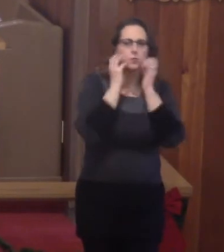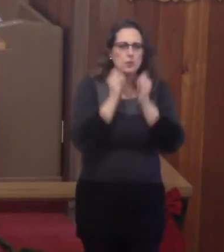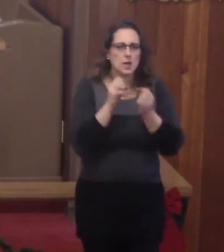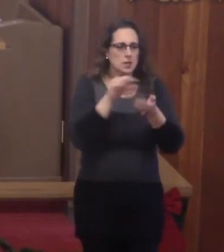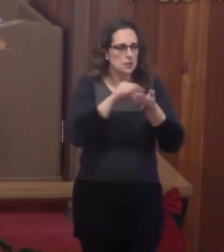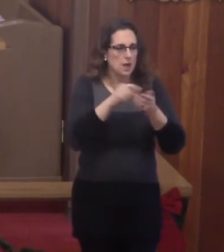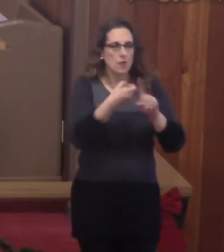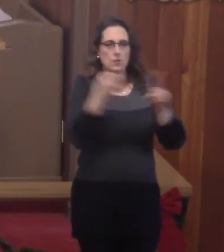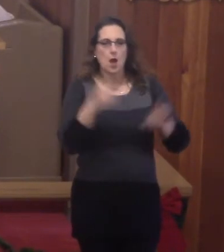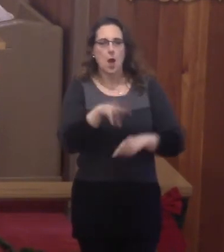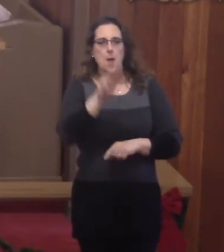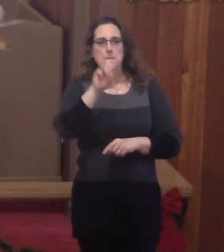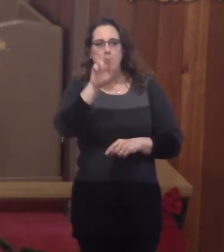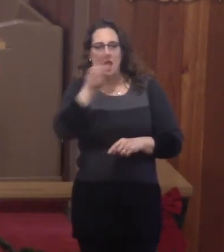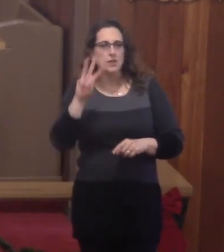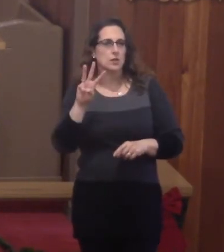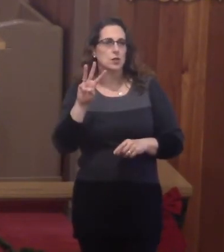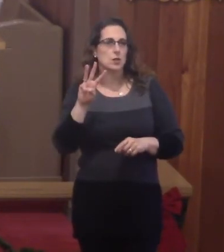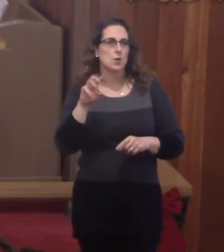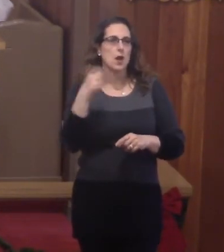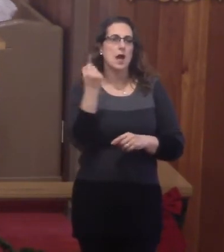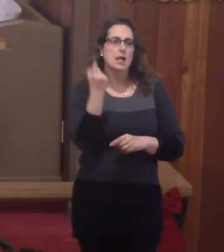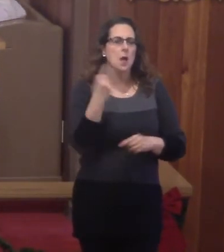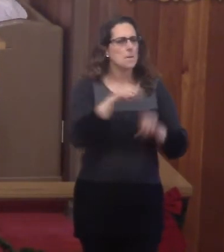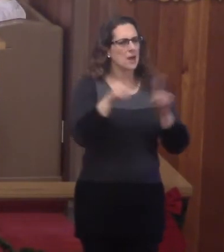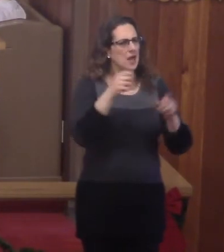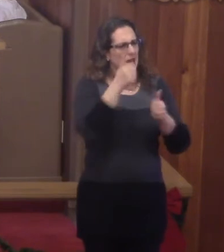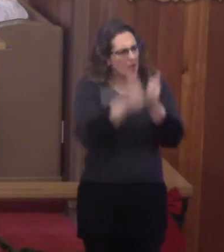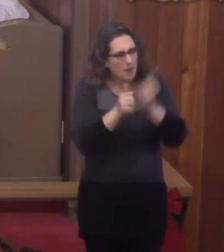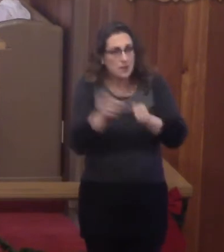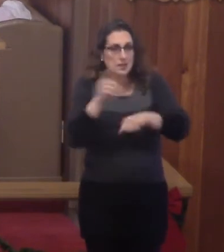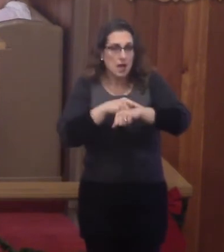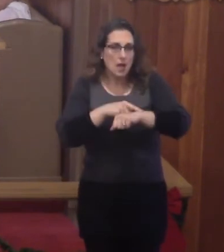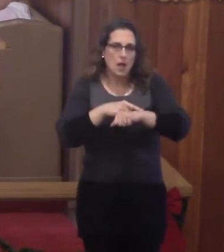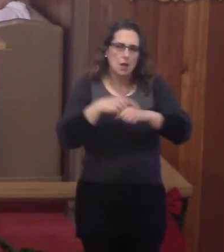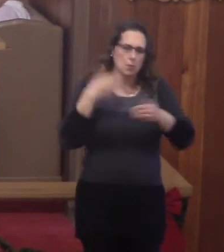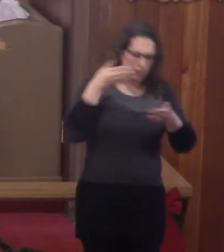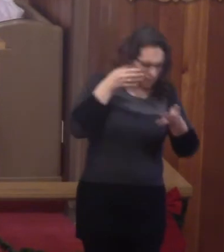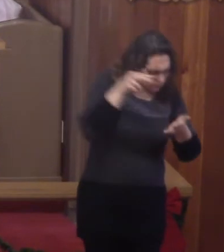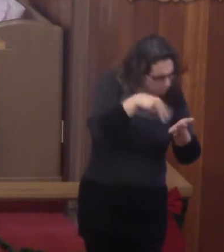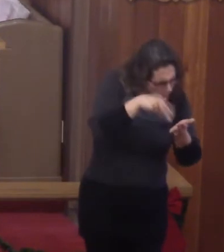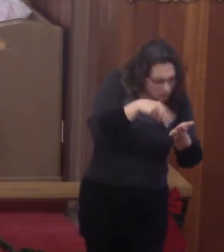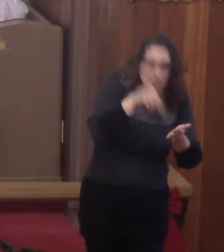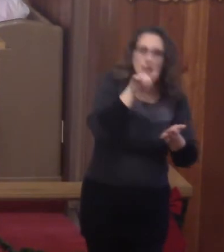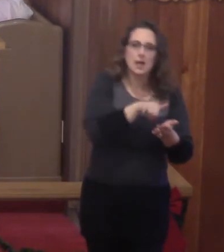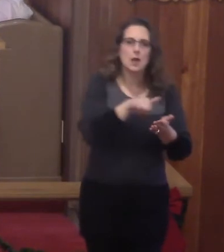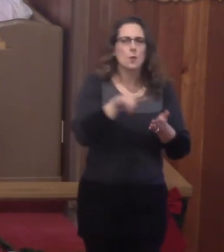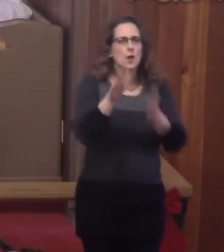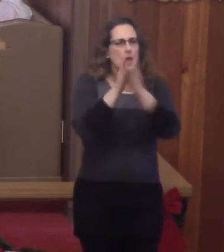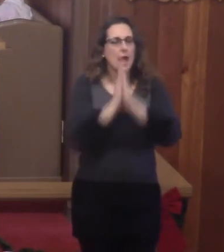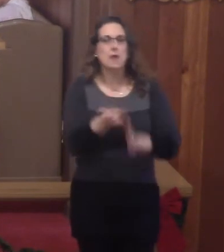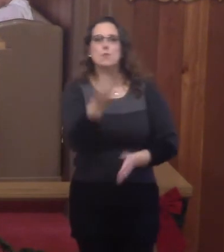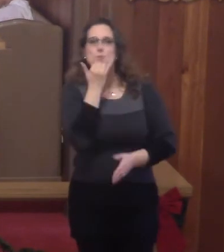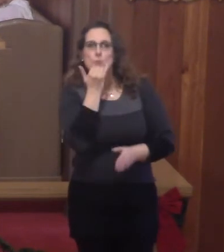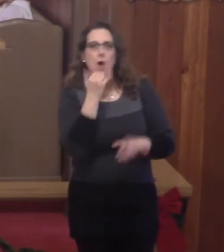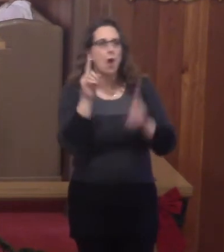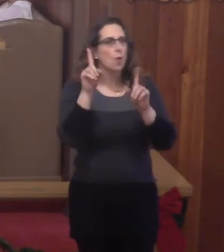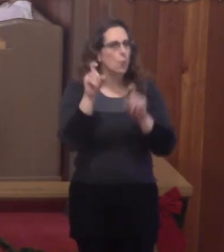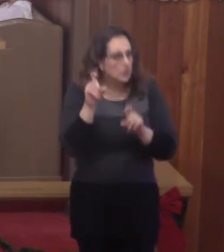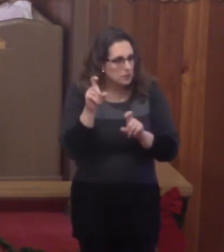Matthew 11. But every time we go through this text, we ask the wrong question. An